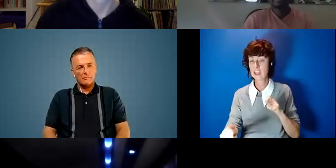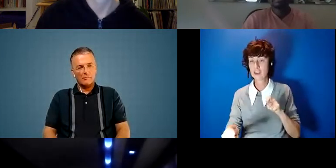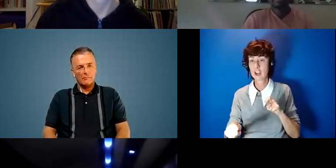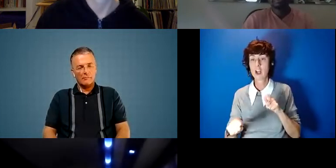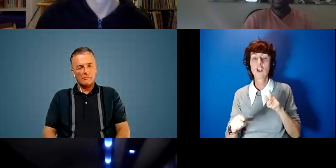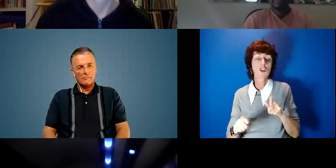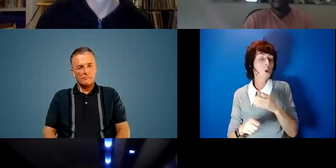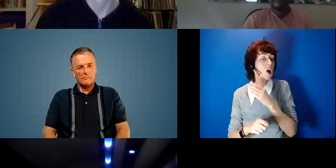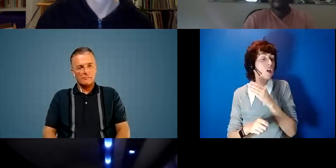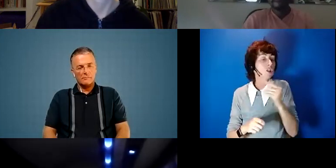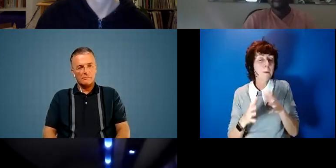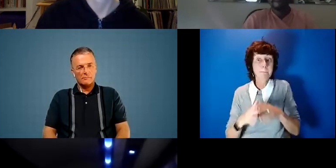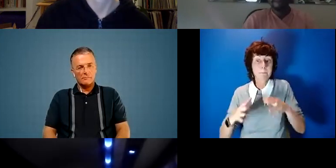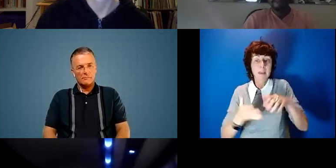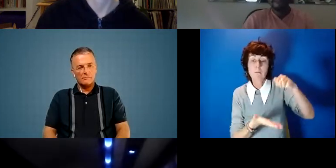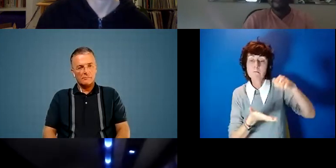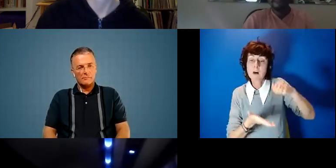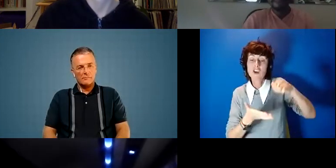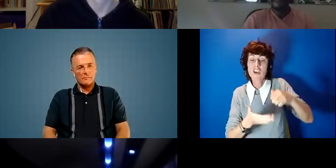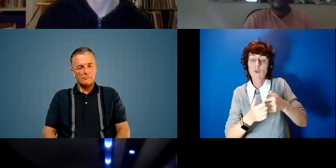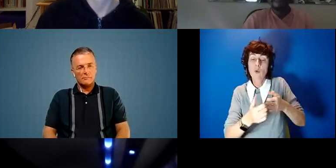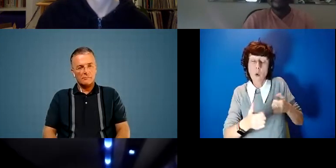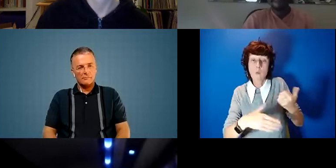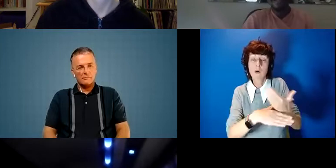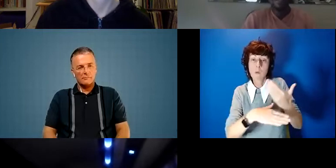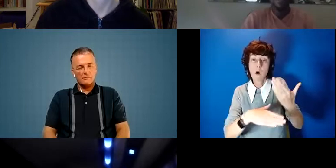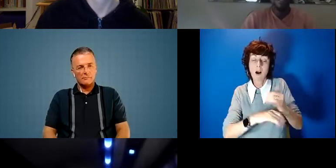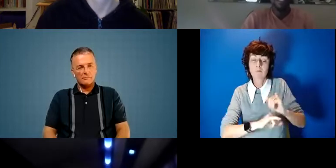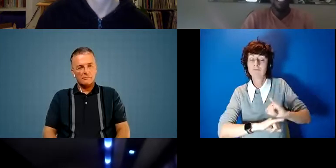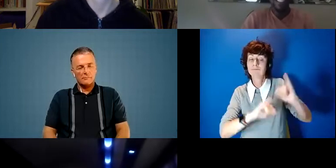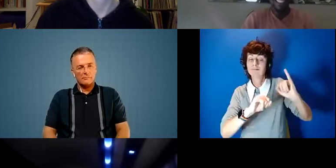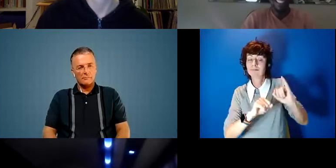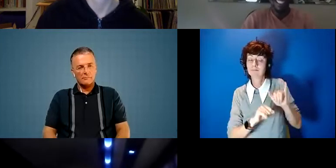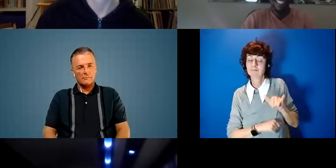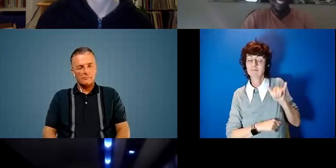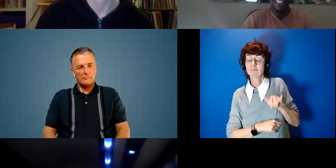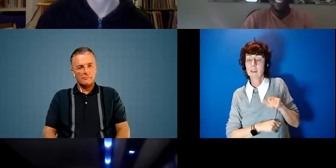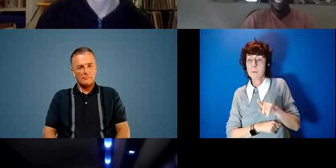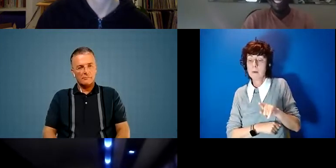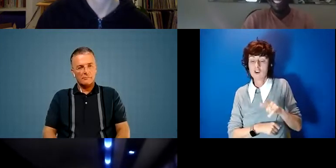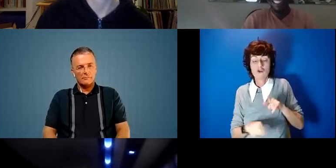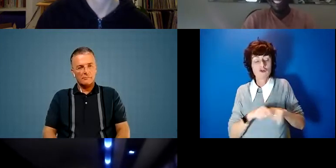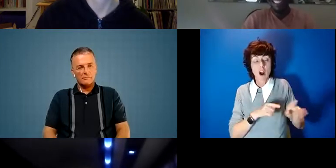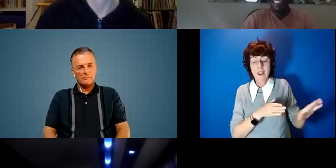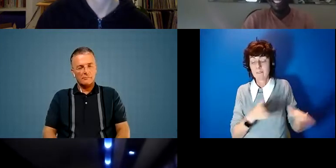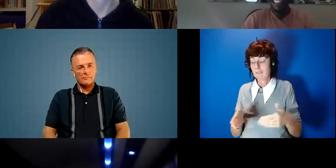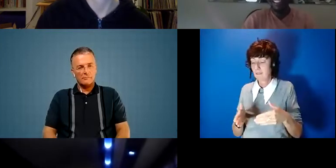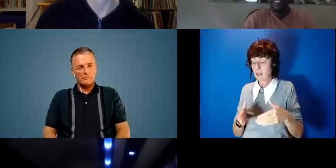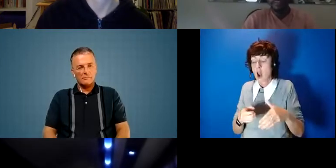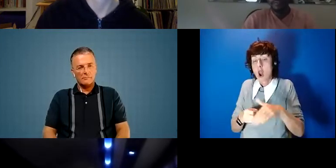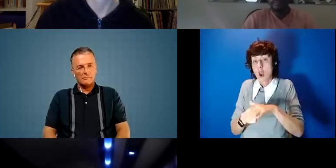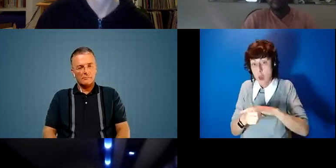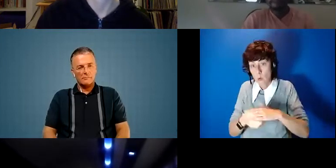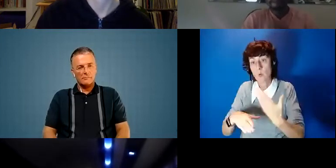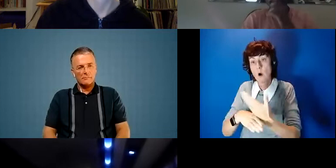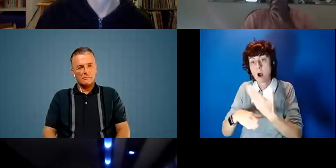where you have bigger budgets and shadier morals and really steering my work towards more meaningful local work so i've been working with